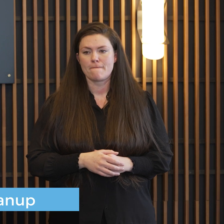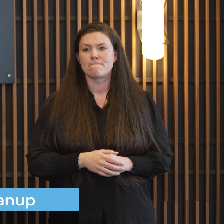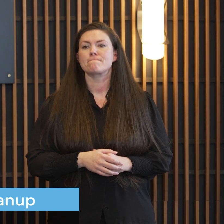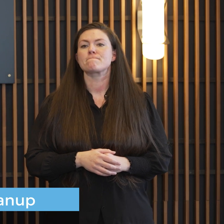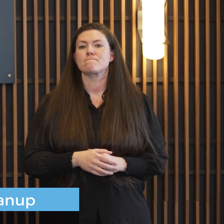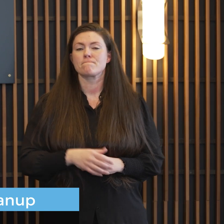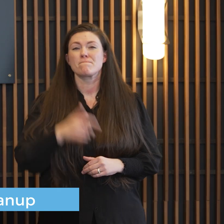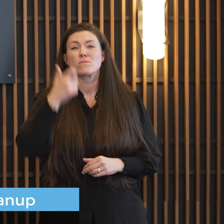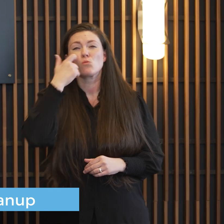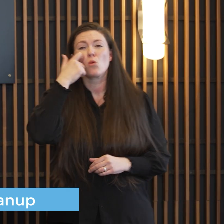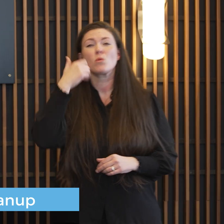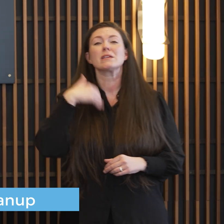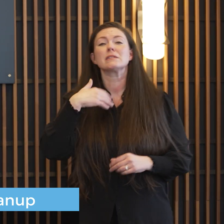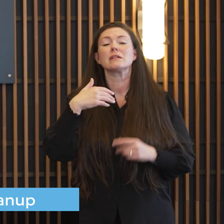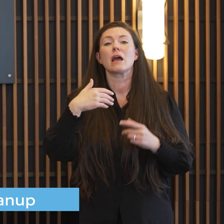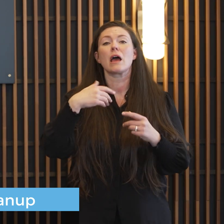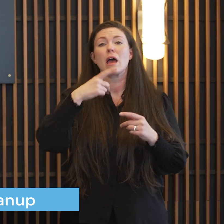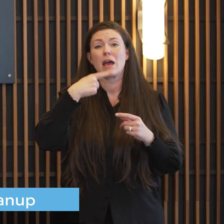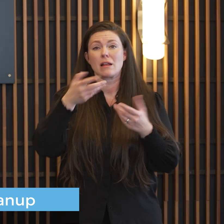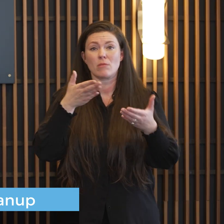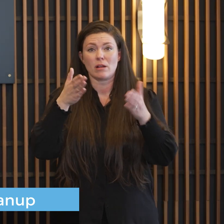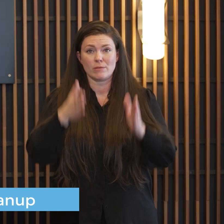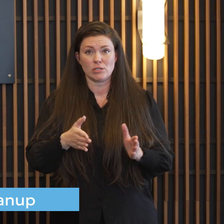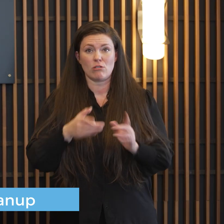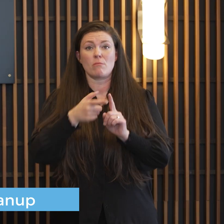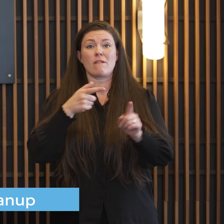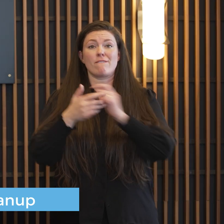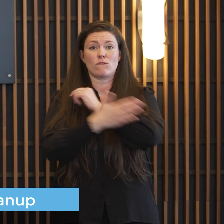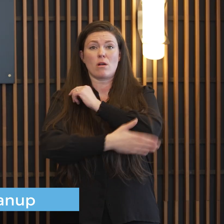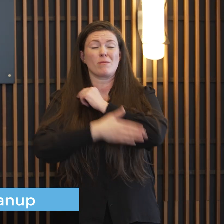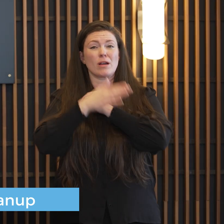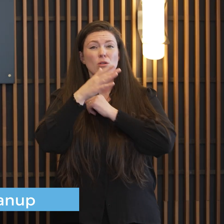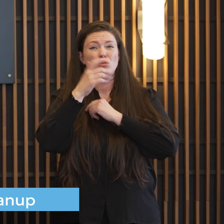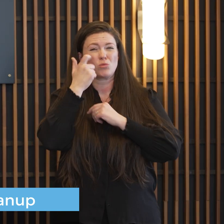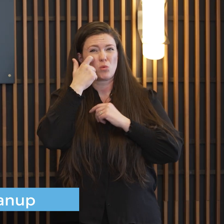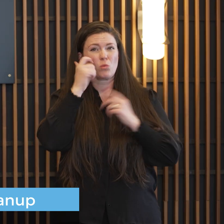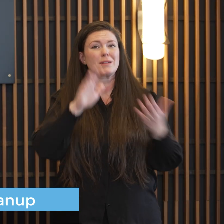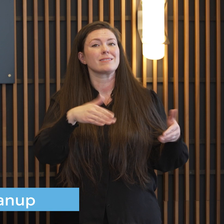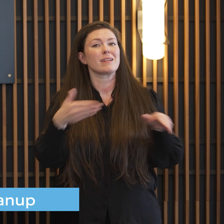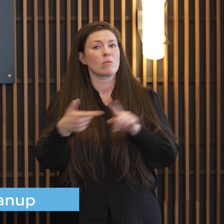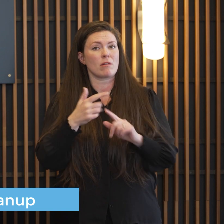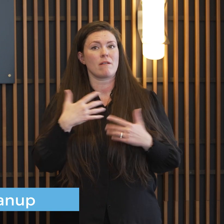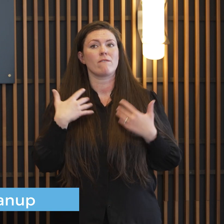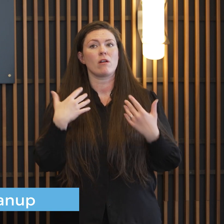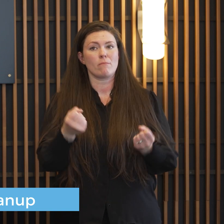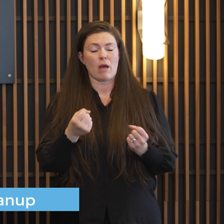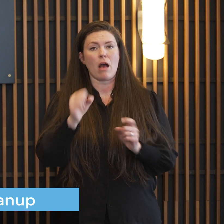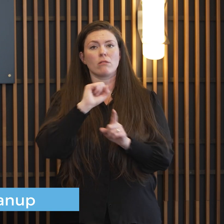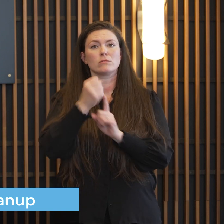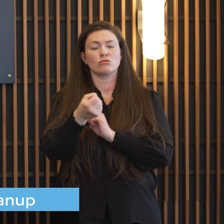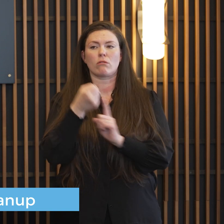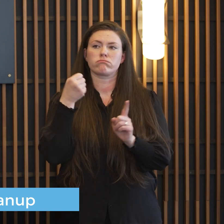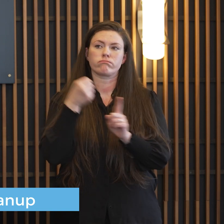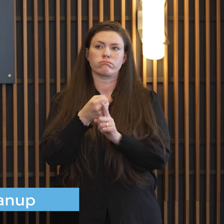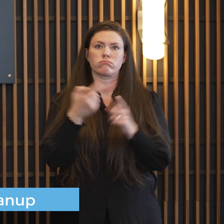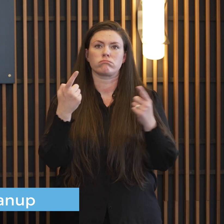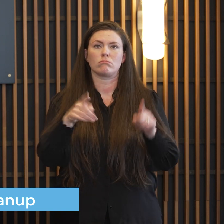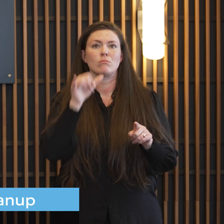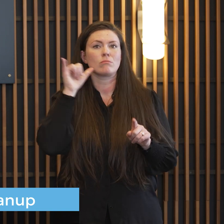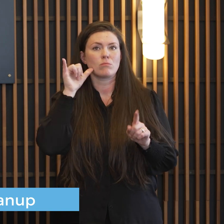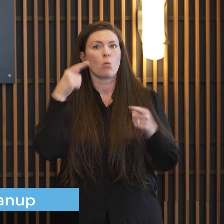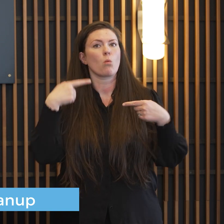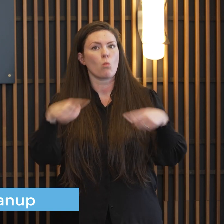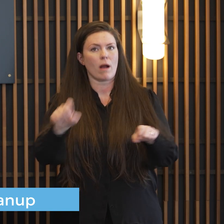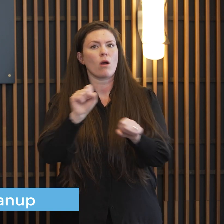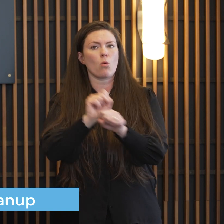a fellow public servant a plow operator with the county who passed away from a health event yesterday while doing his